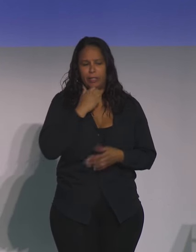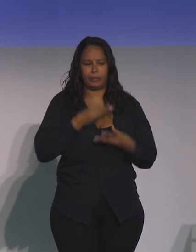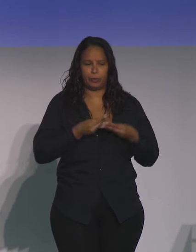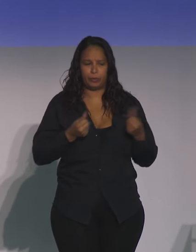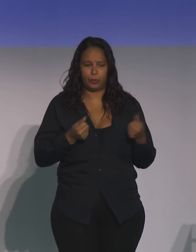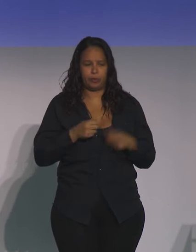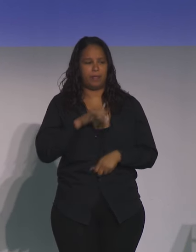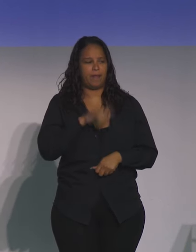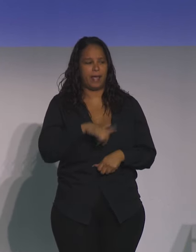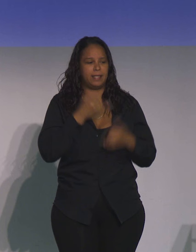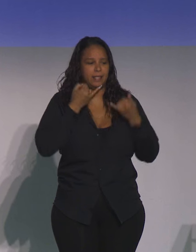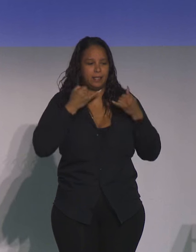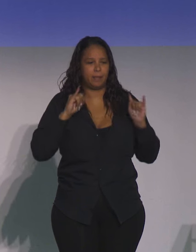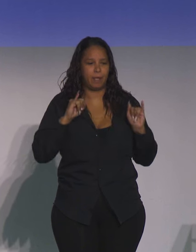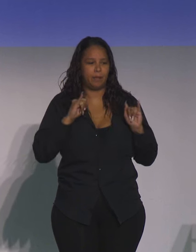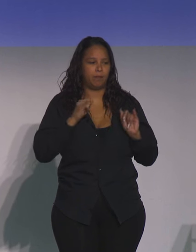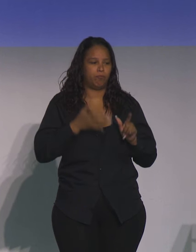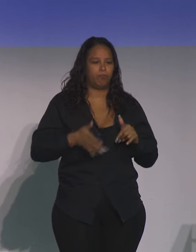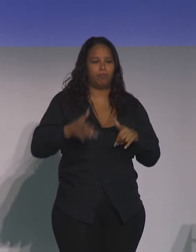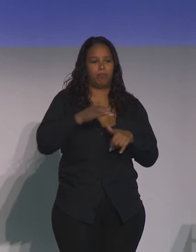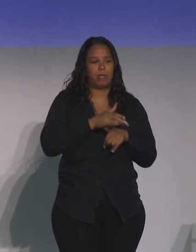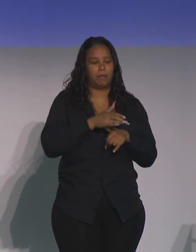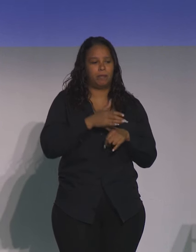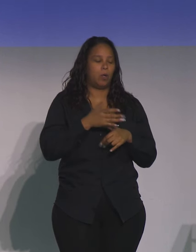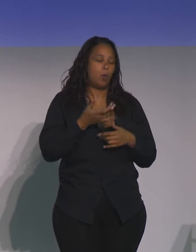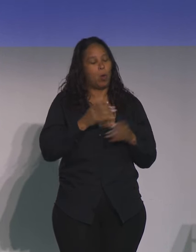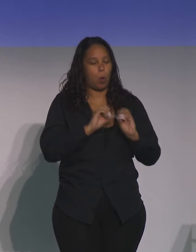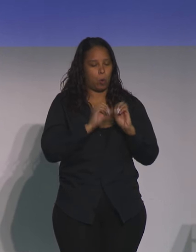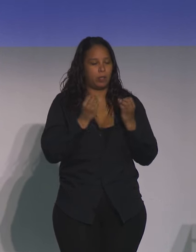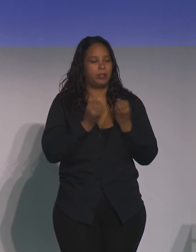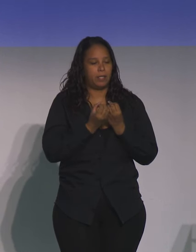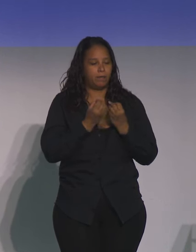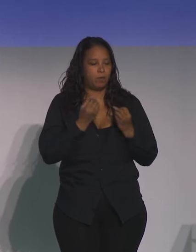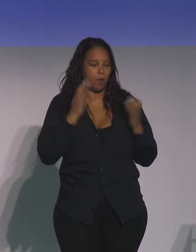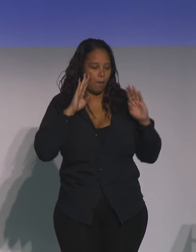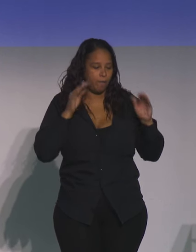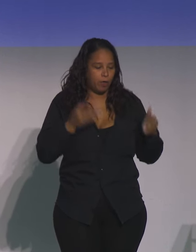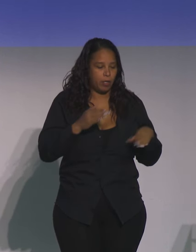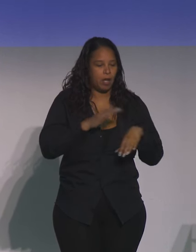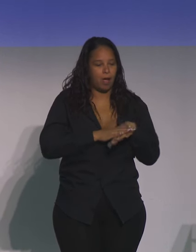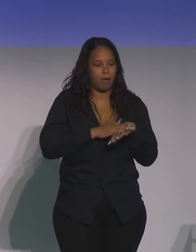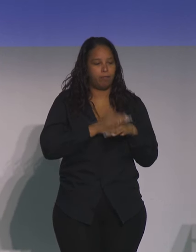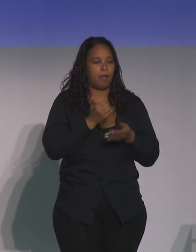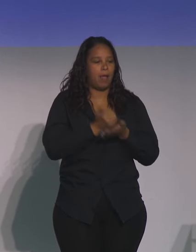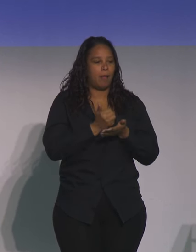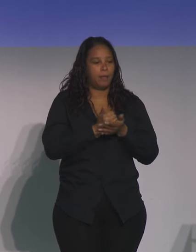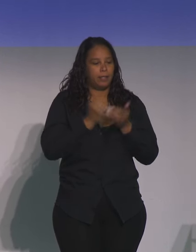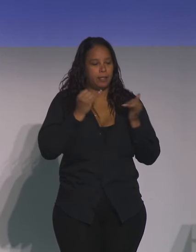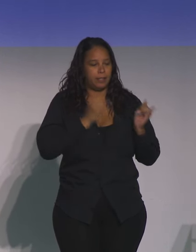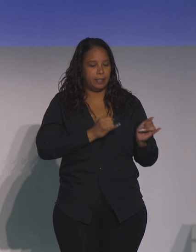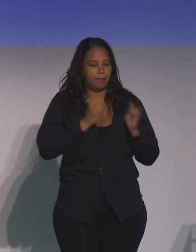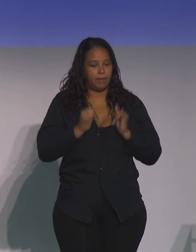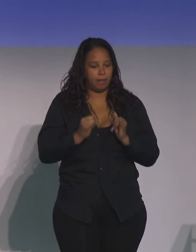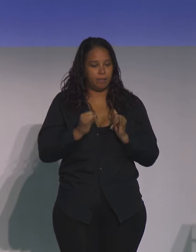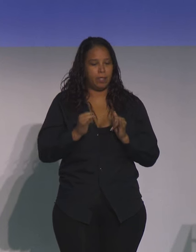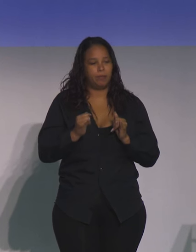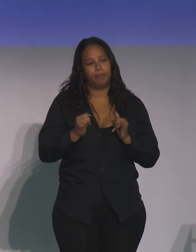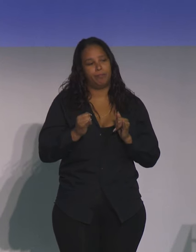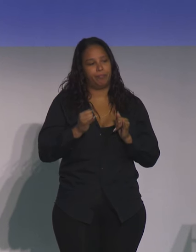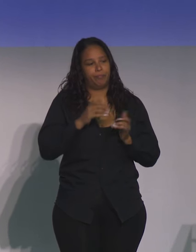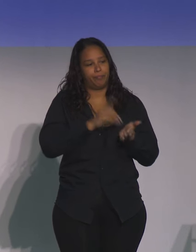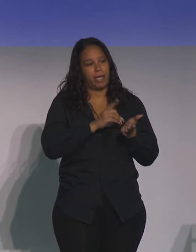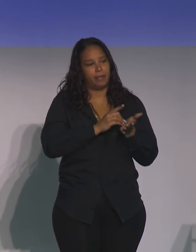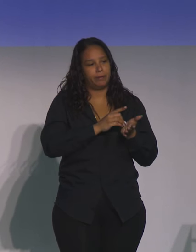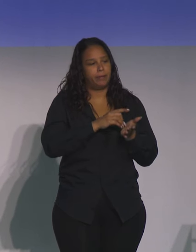is an independent primary care, excuse me, an organization focused on helping independent primary care practices, health centers, and